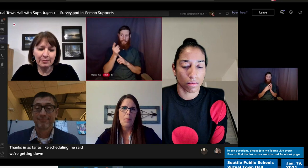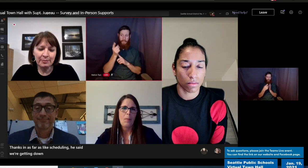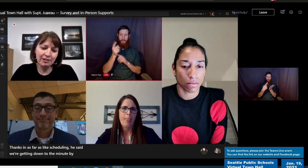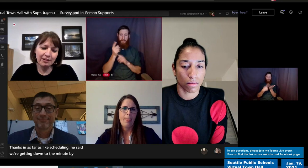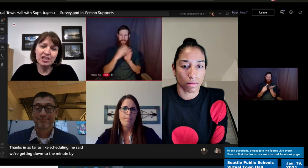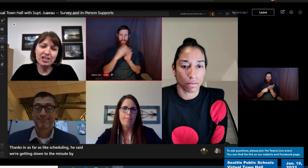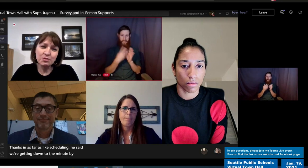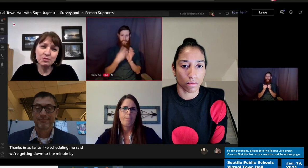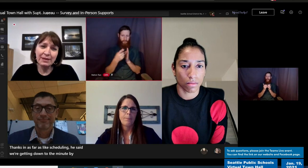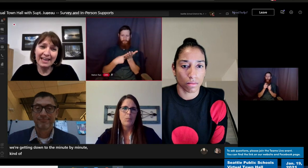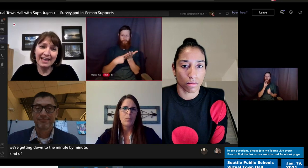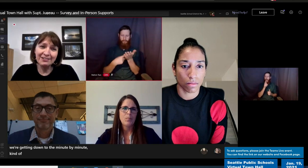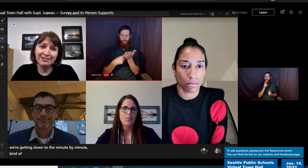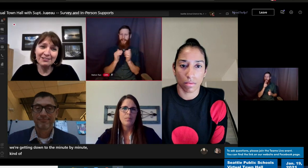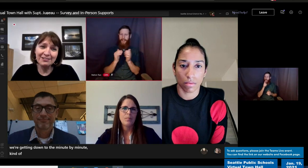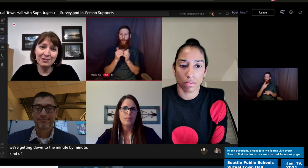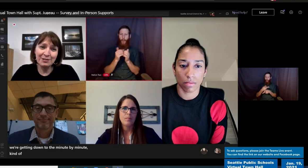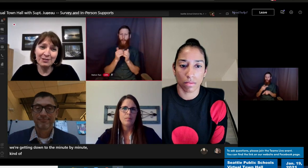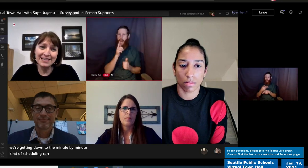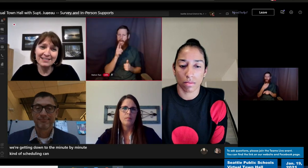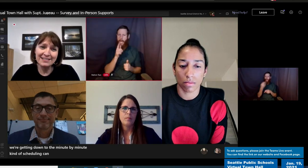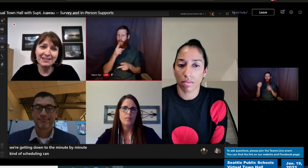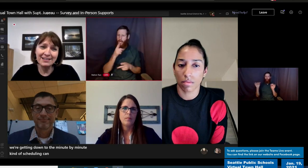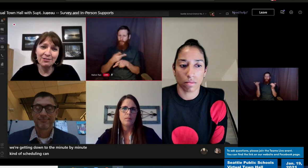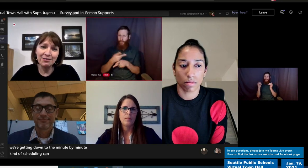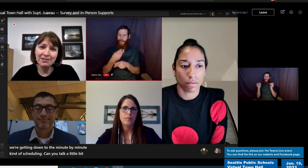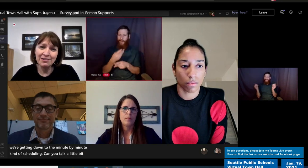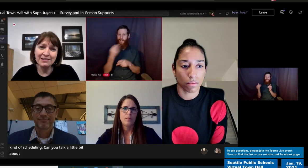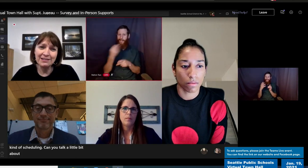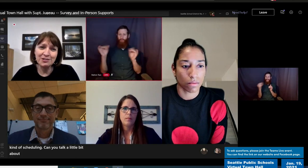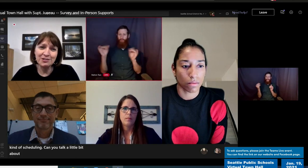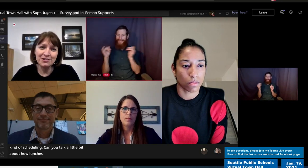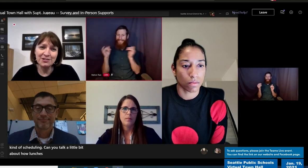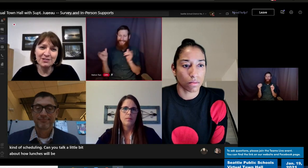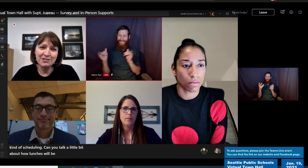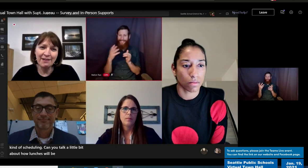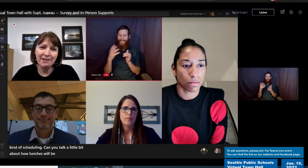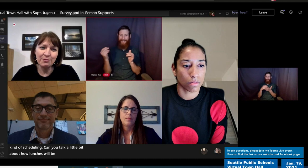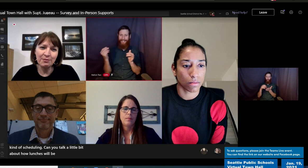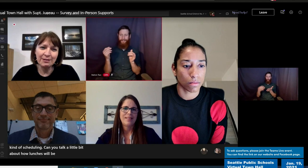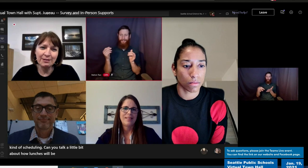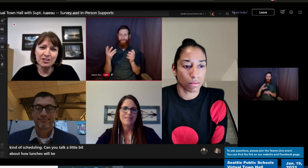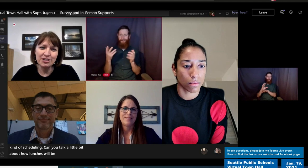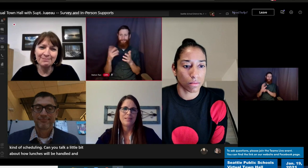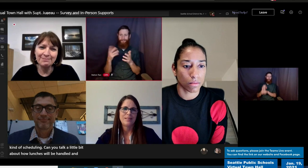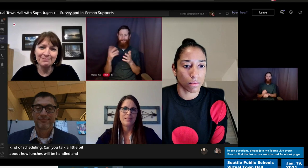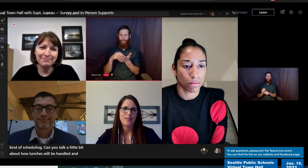lunches will be handled and recess and all those other things that students are used to having when they're in person?